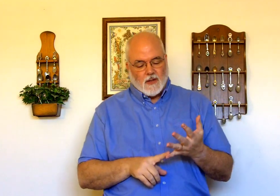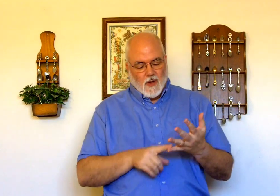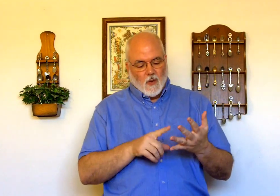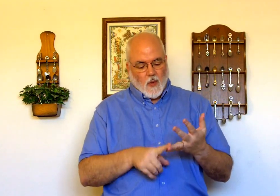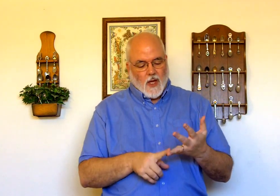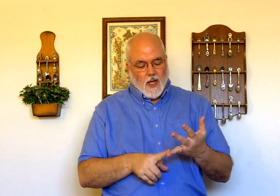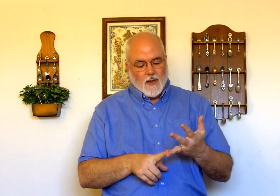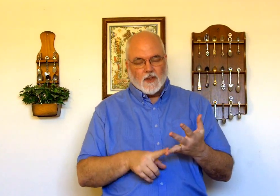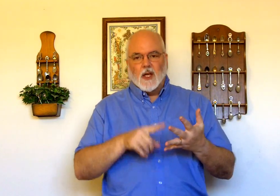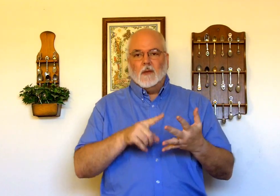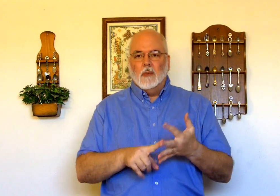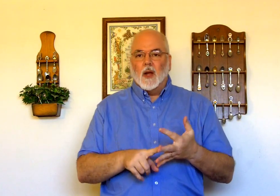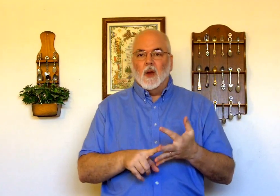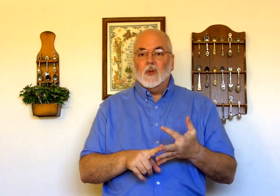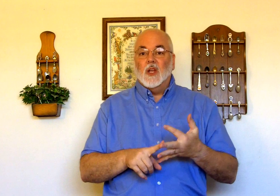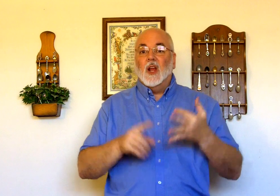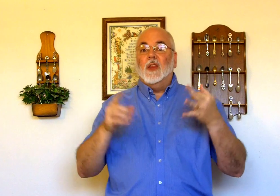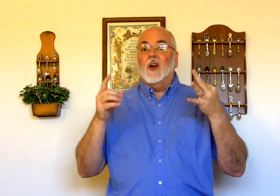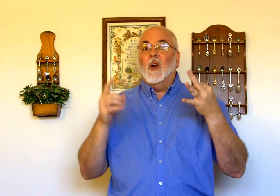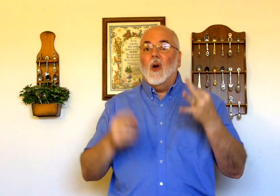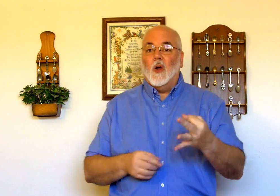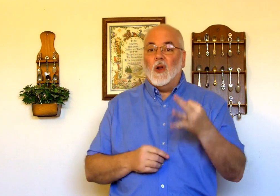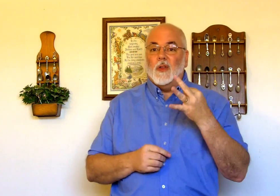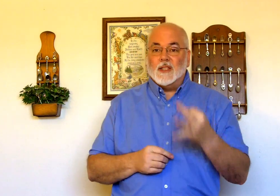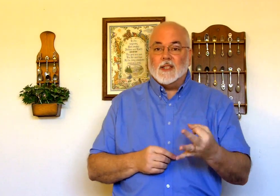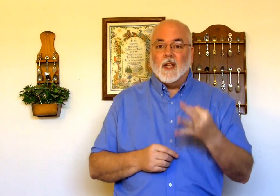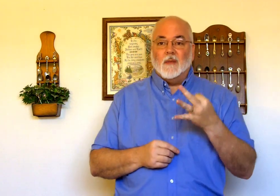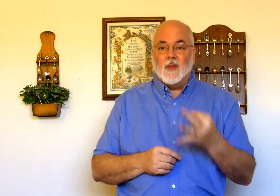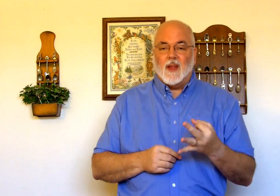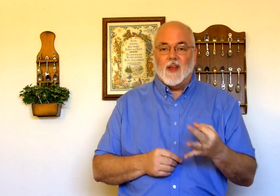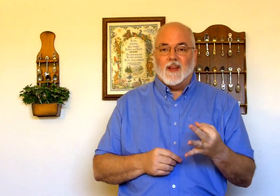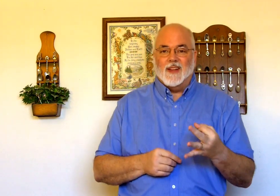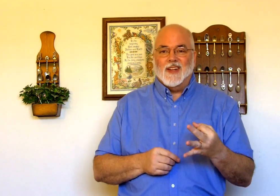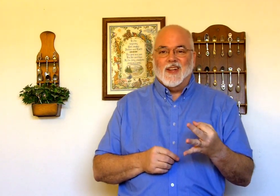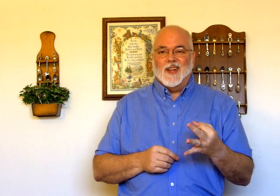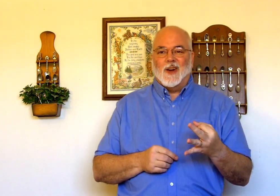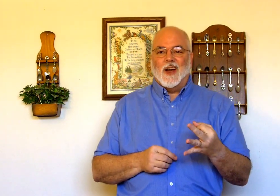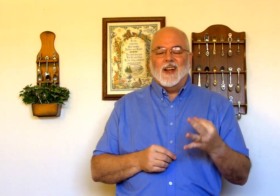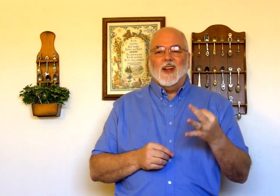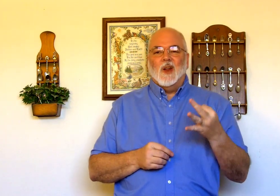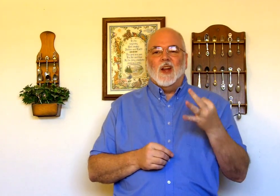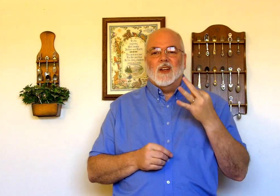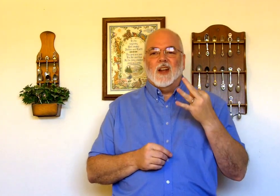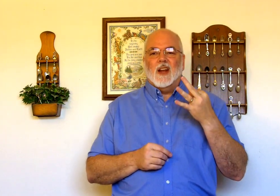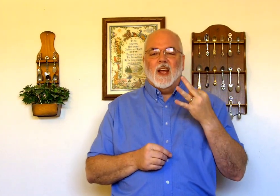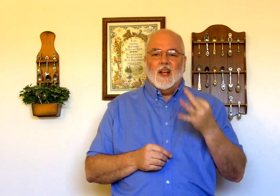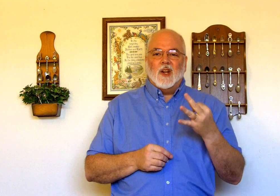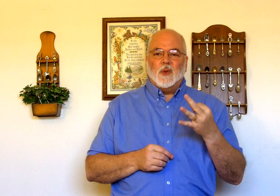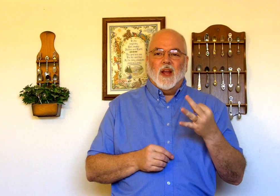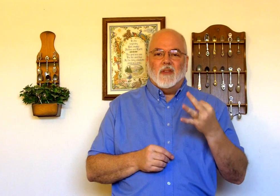waves billows they're all the same thing all right in English we have